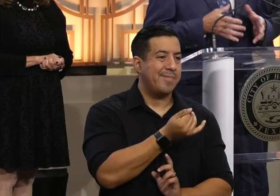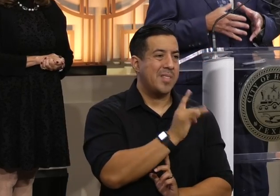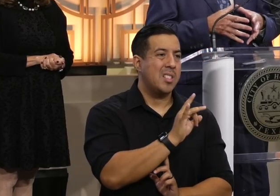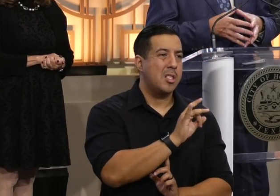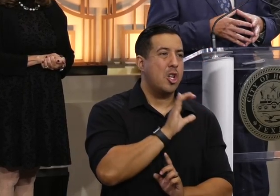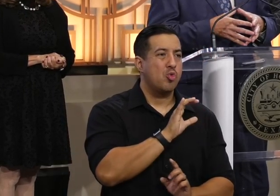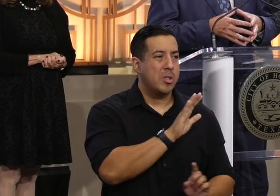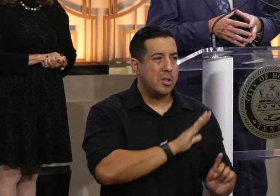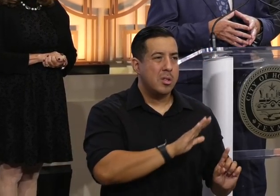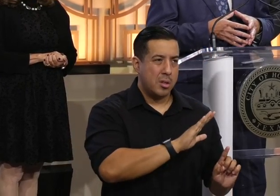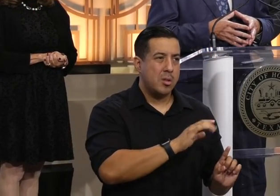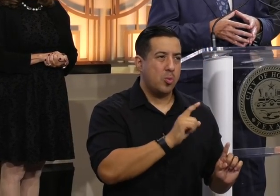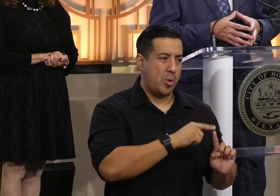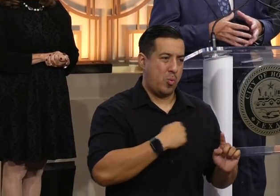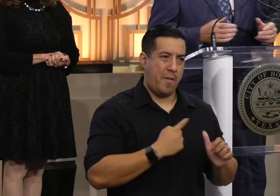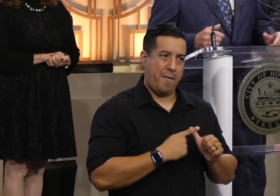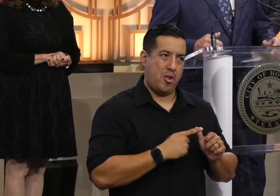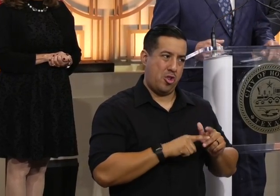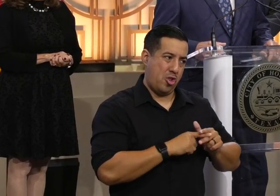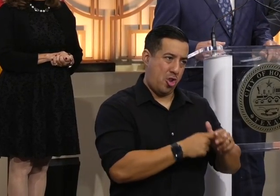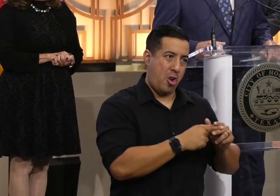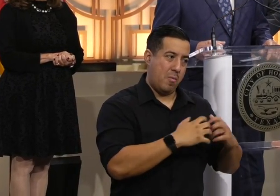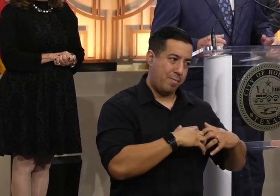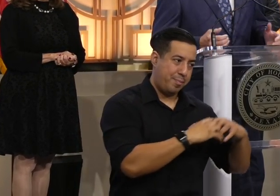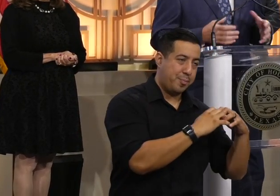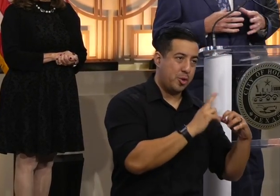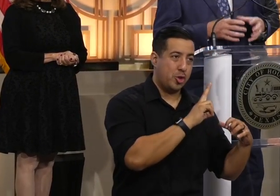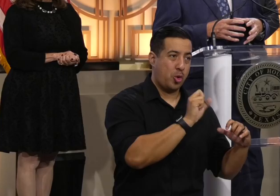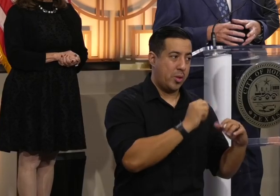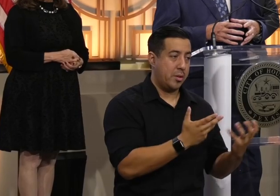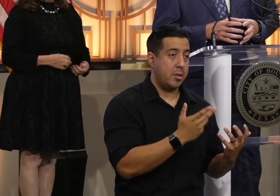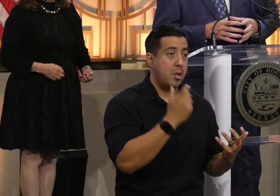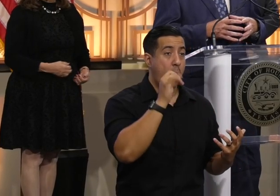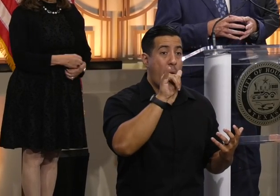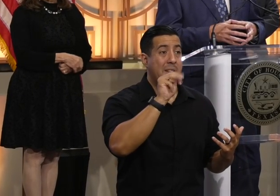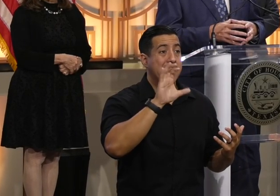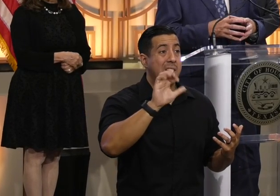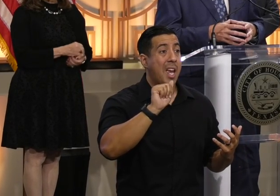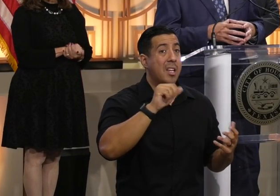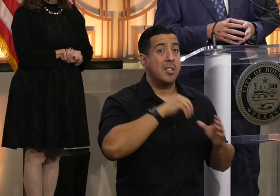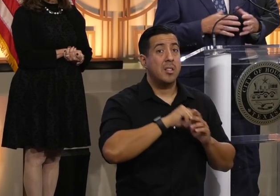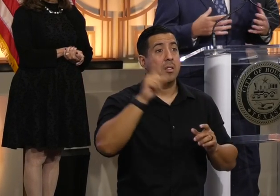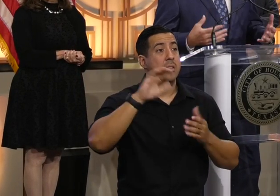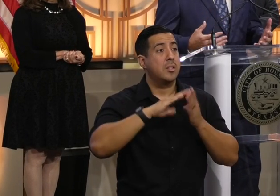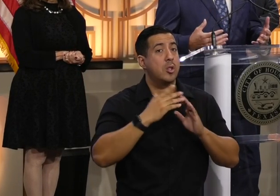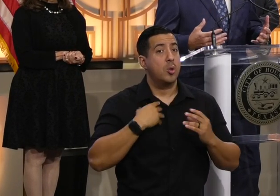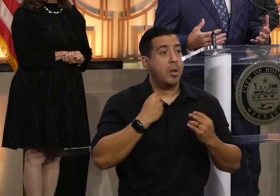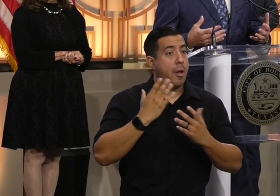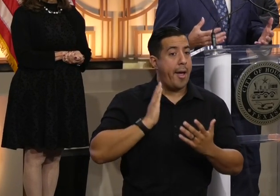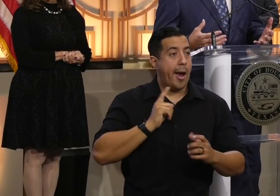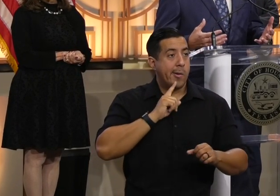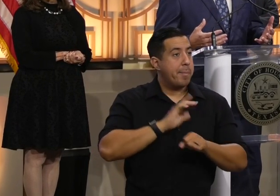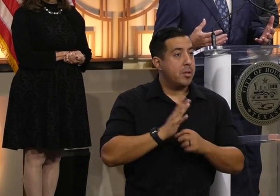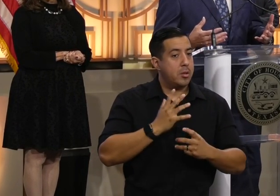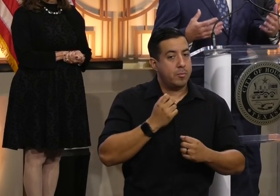YMCAs first started to be formed here in the United States, YMCAs in big cities were committed to and engaged in strengthening the foundation